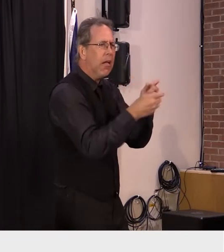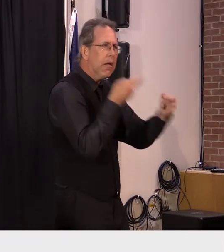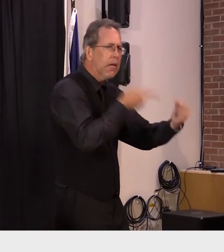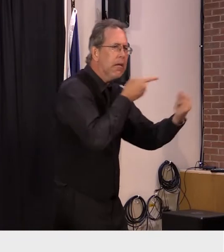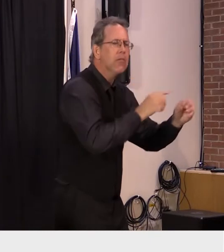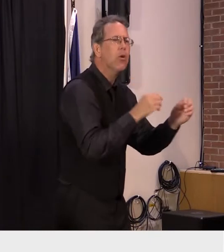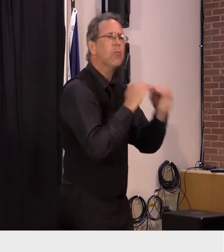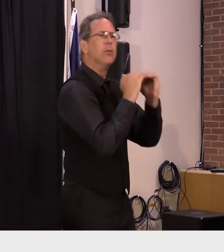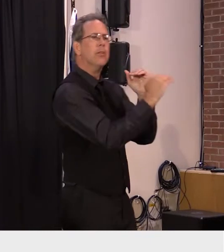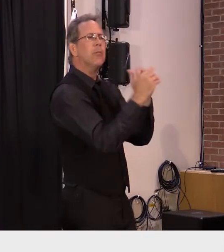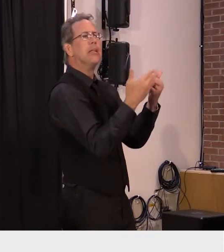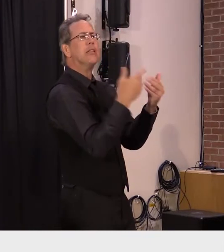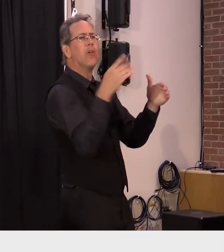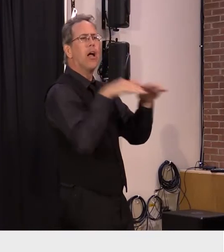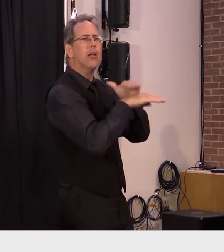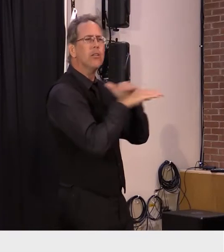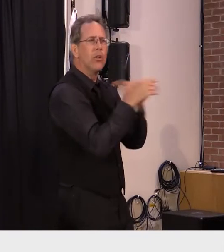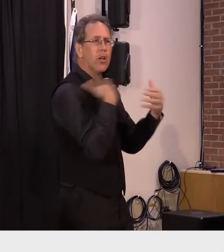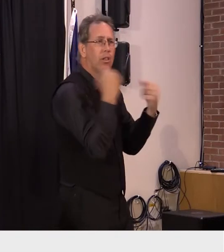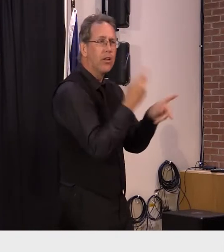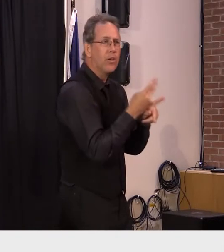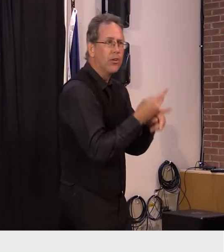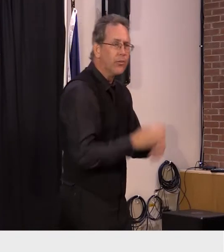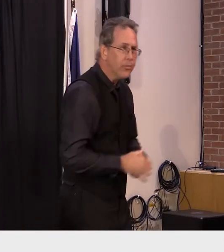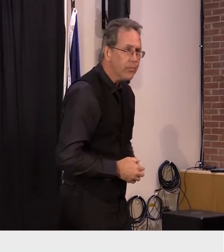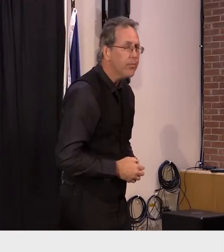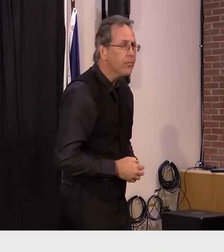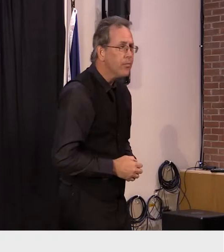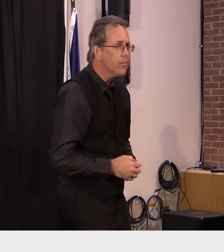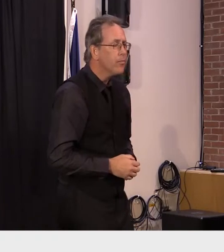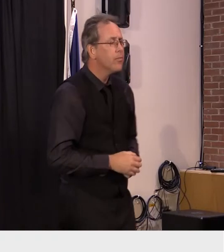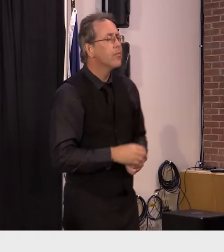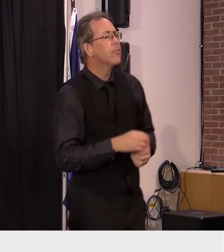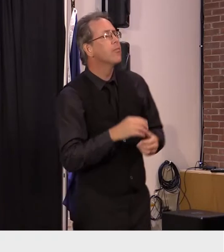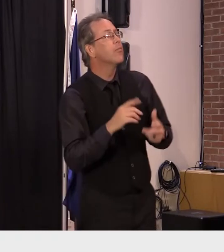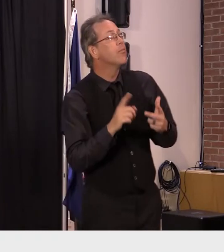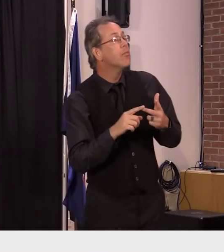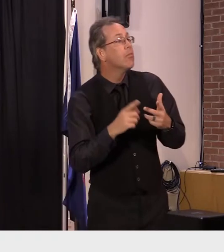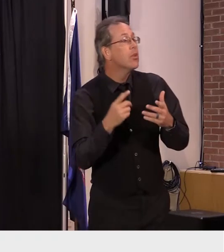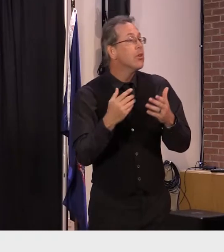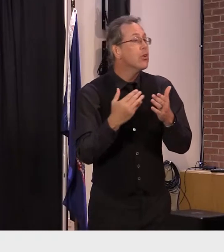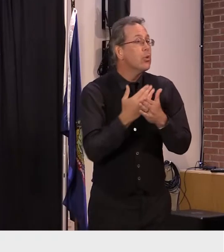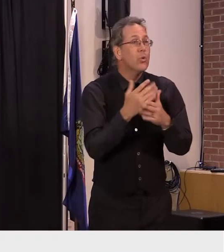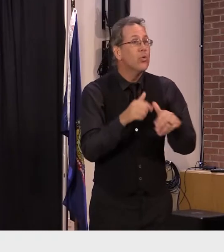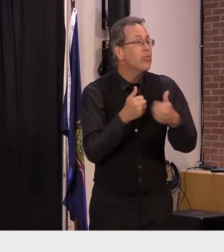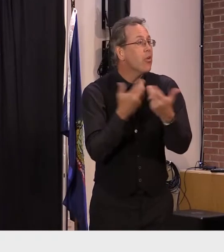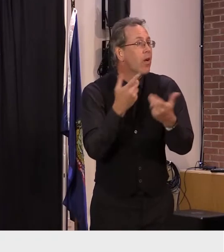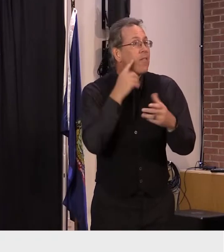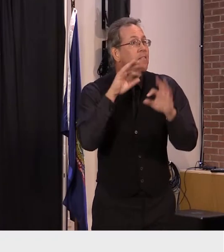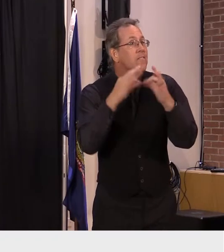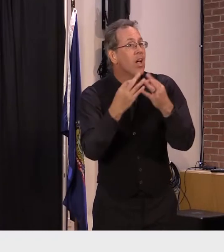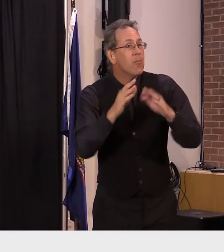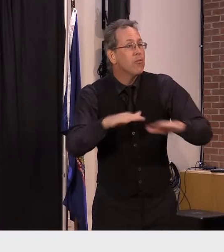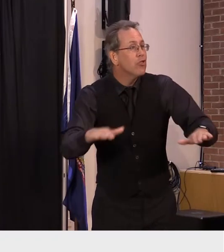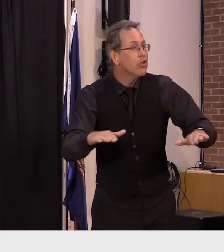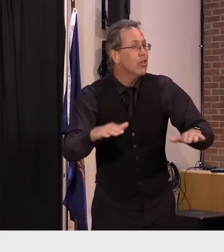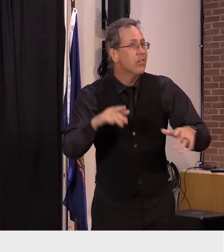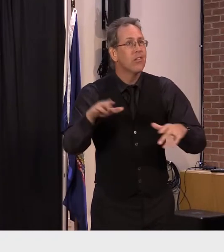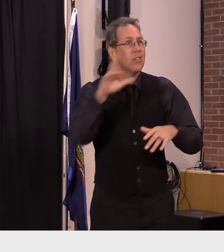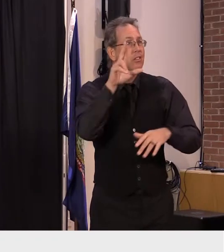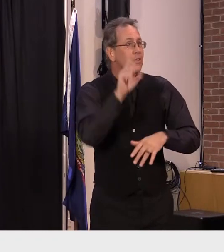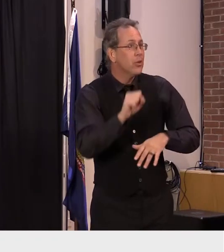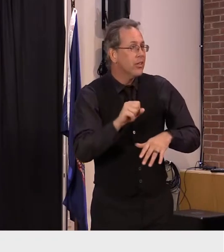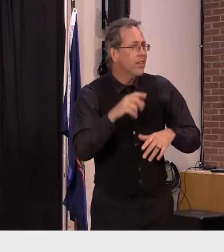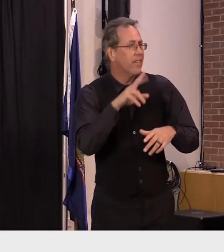we all recognize the need to support the new and growing challenges facing families and children across the state including